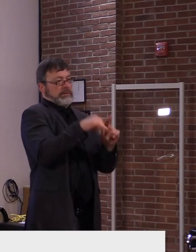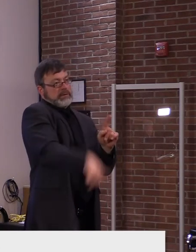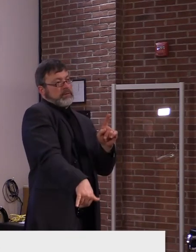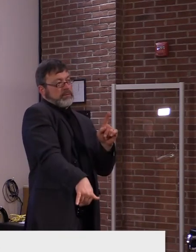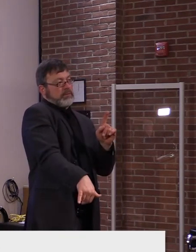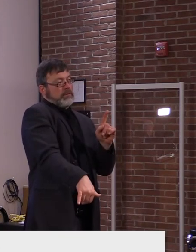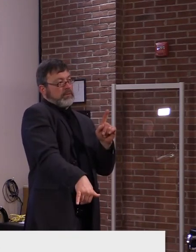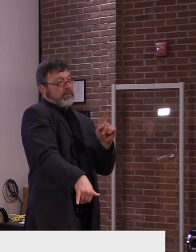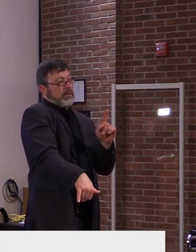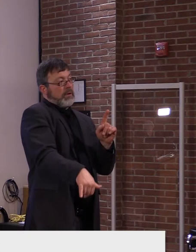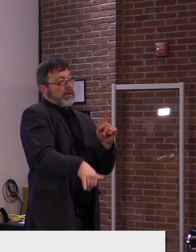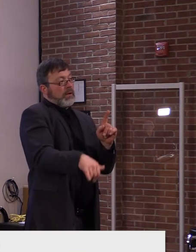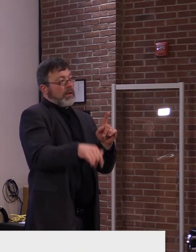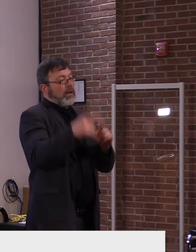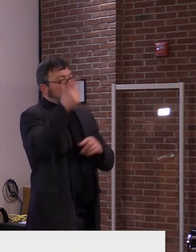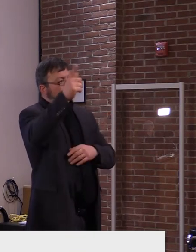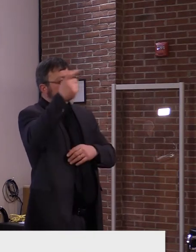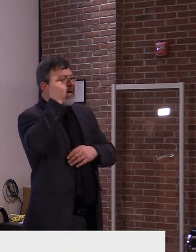that qualifies as well.